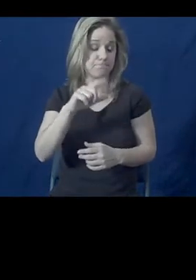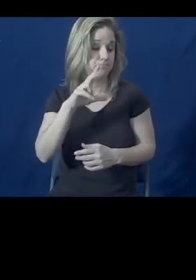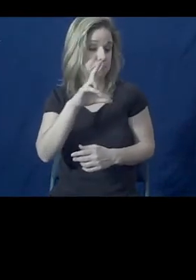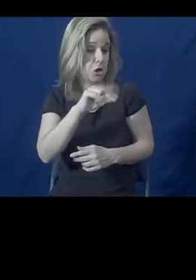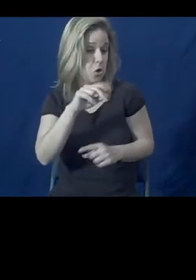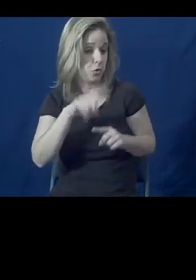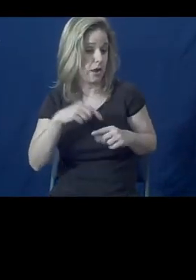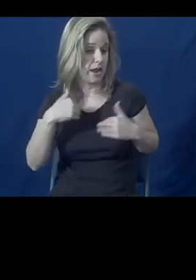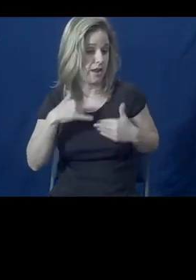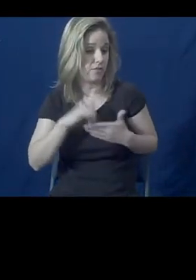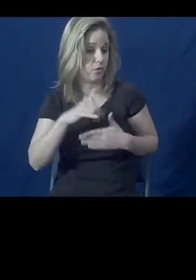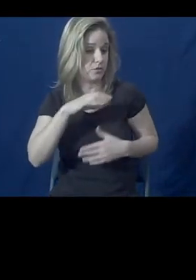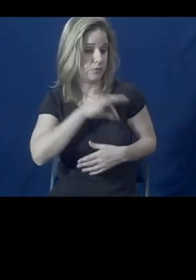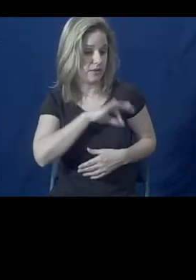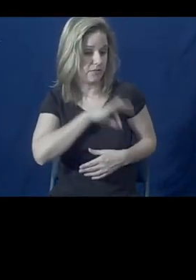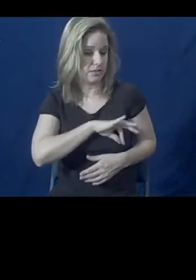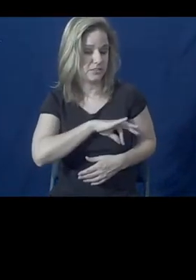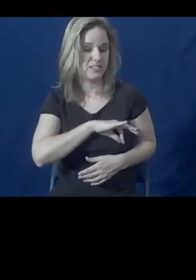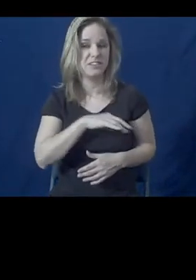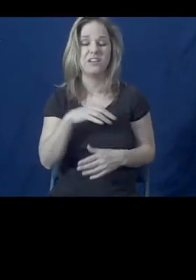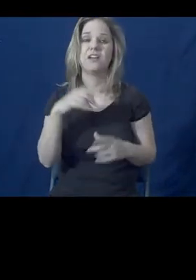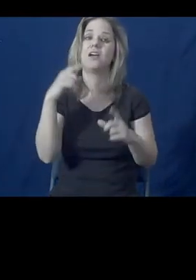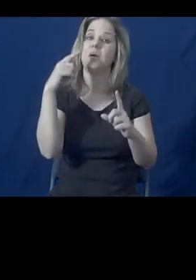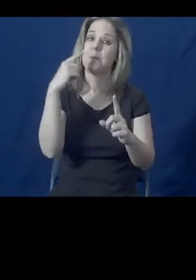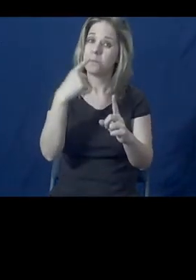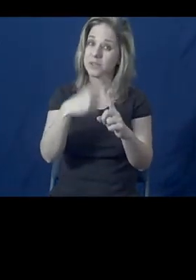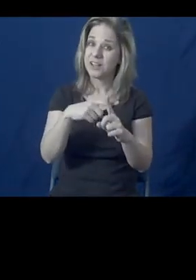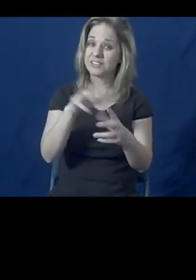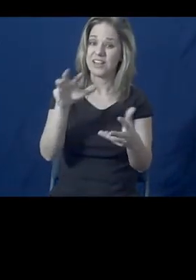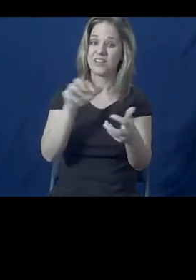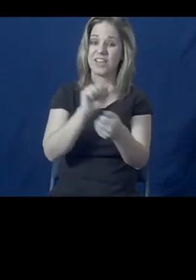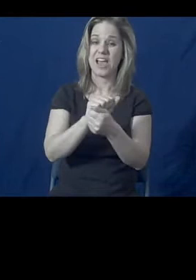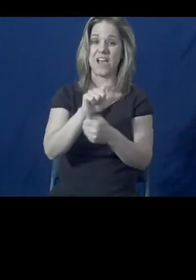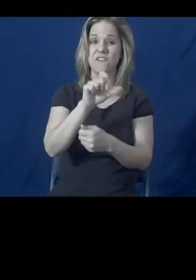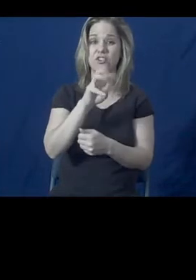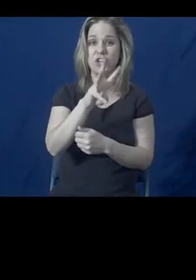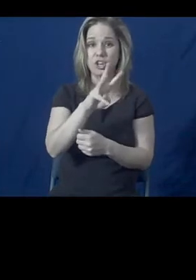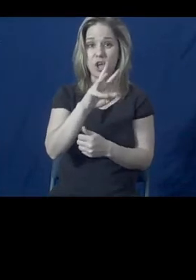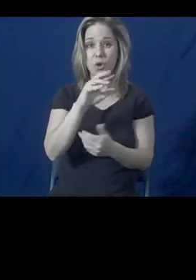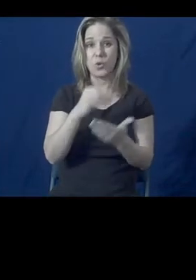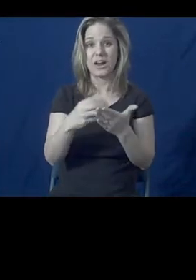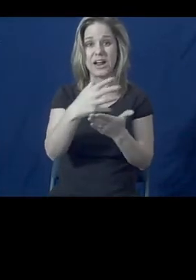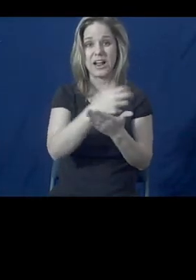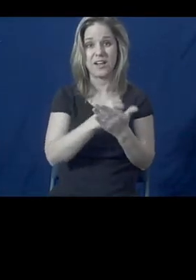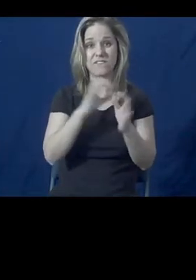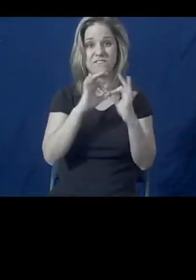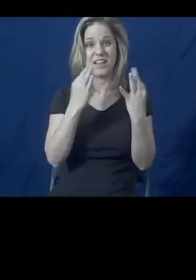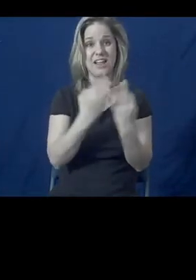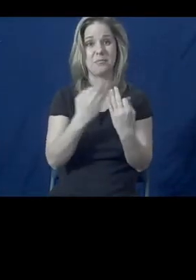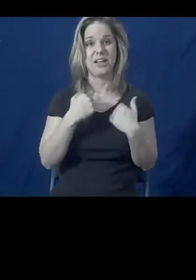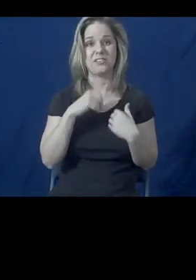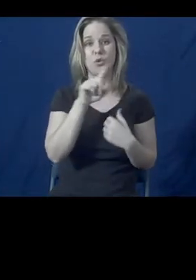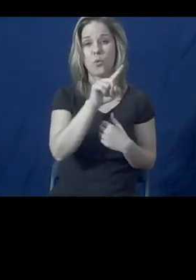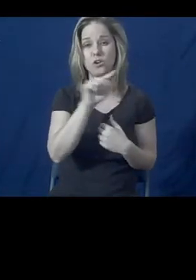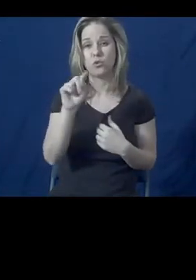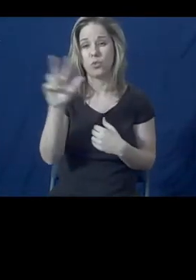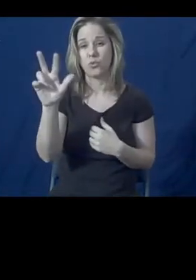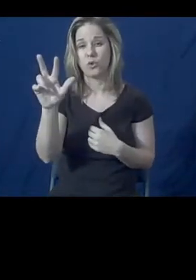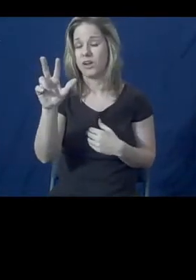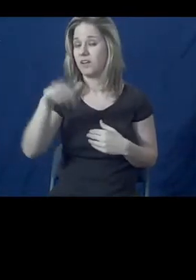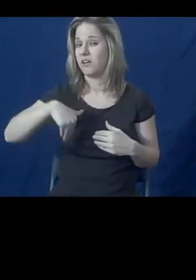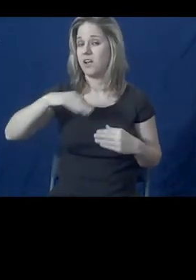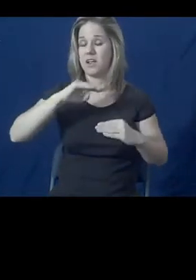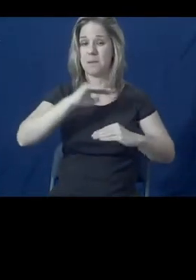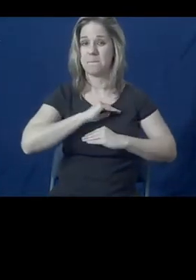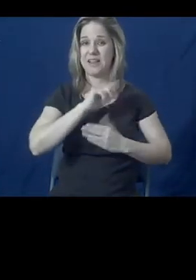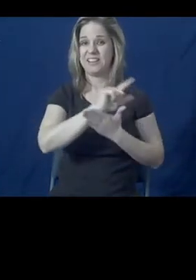so add to that the fact that the average low-income family has between one and three unmet legal needs and that many